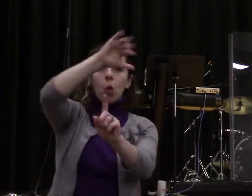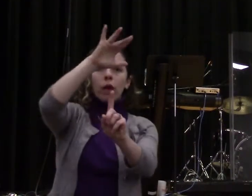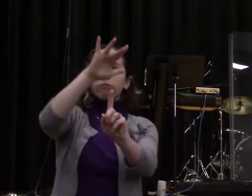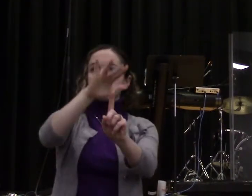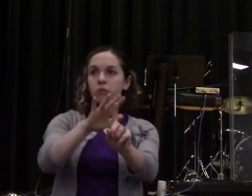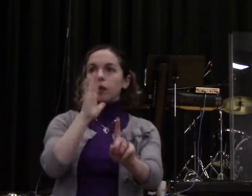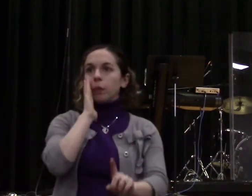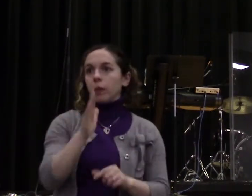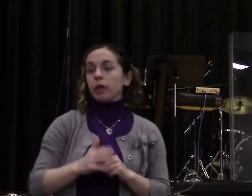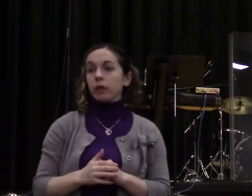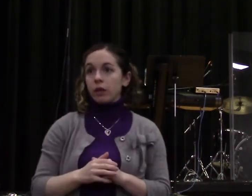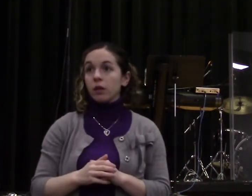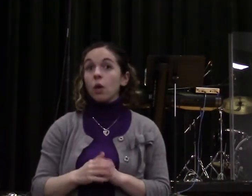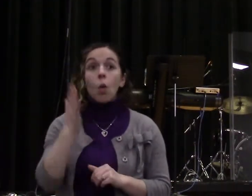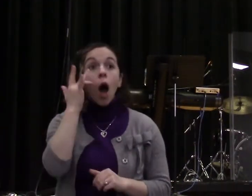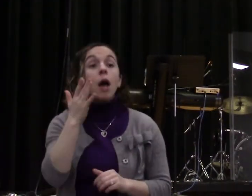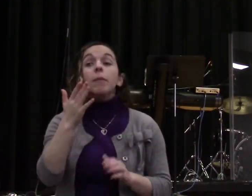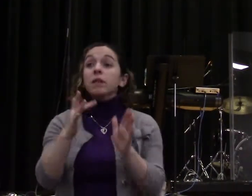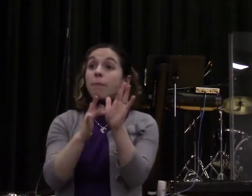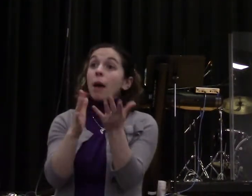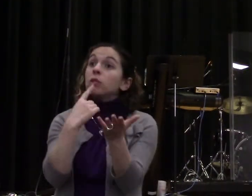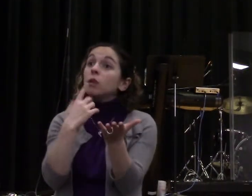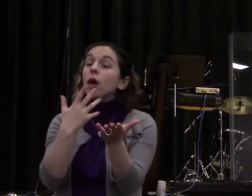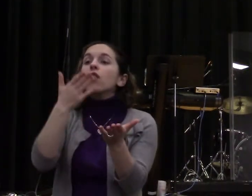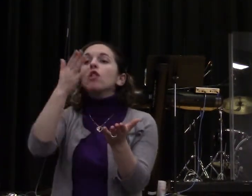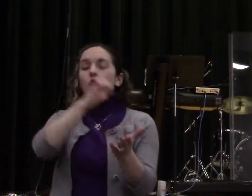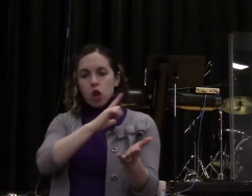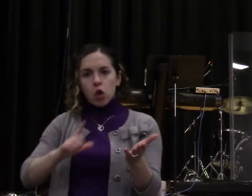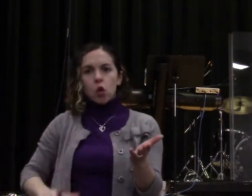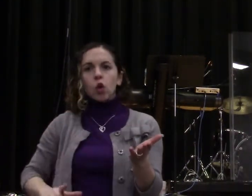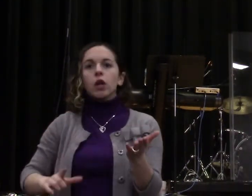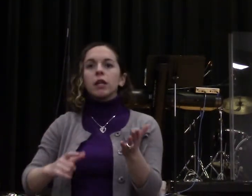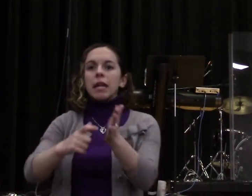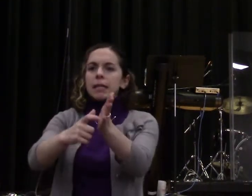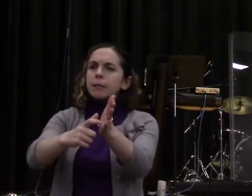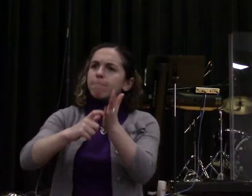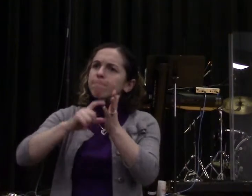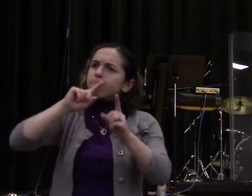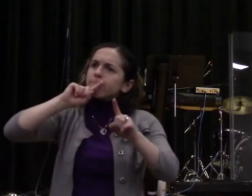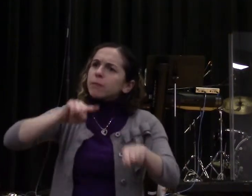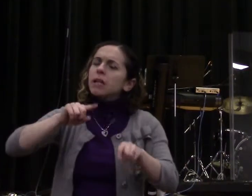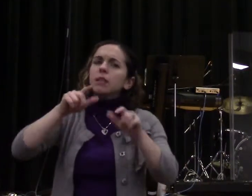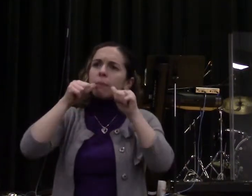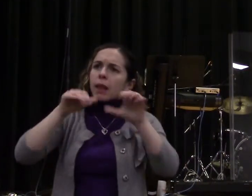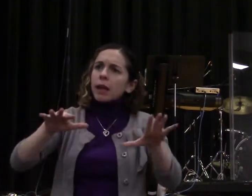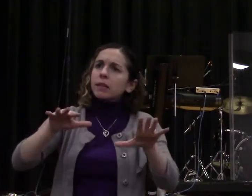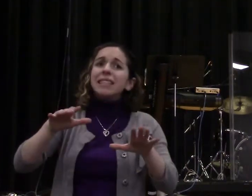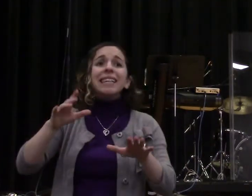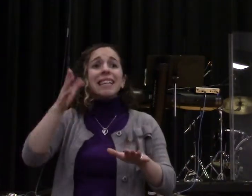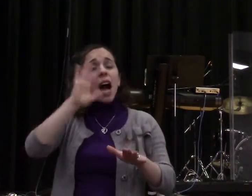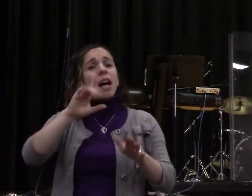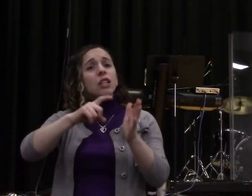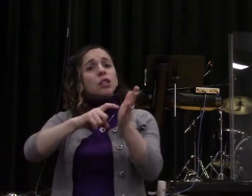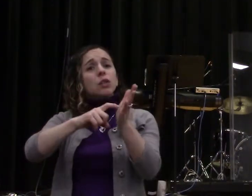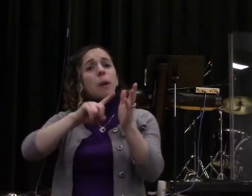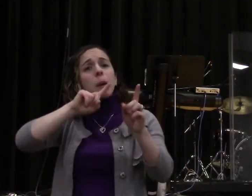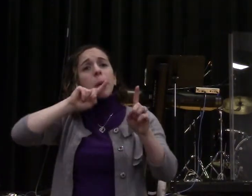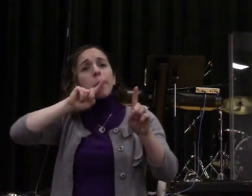the Lord has commanded a blessing there forevermore. It's in unity that God has commanded a blessing. Amen.